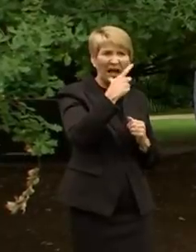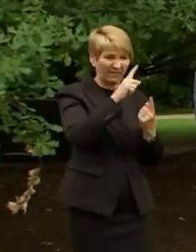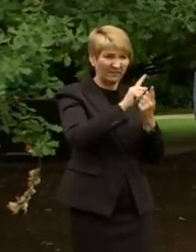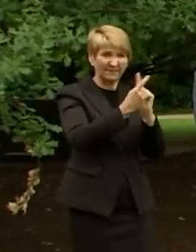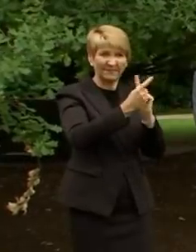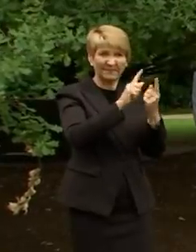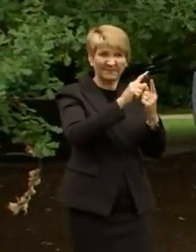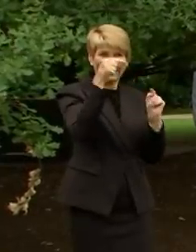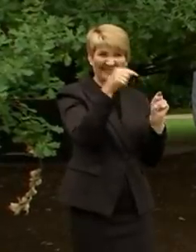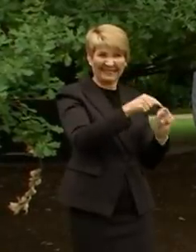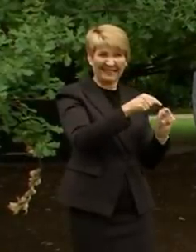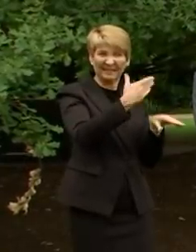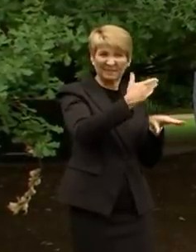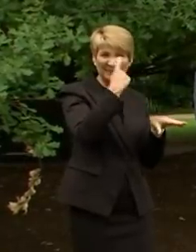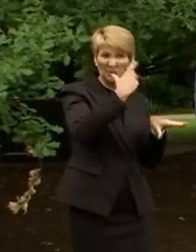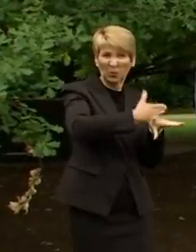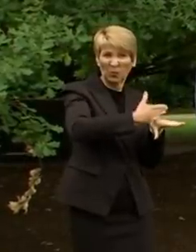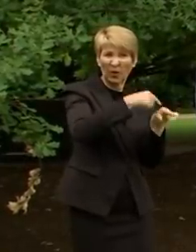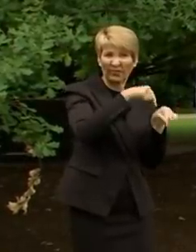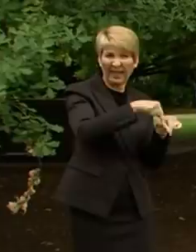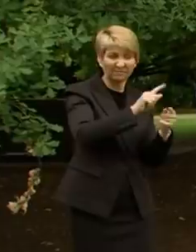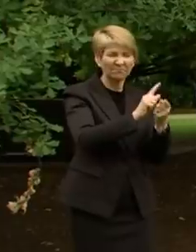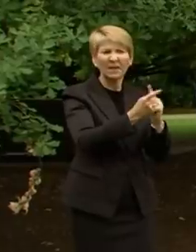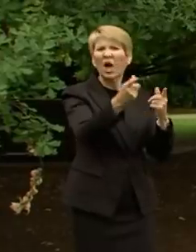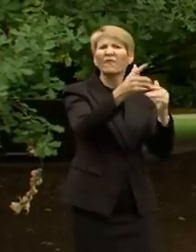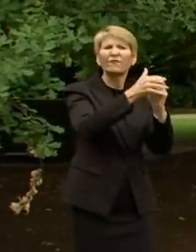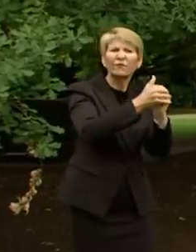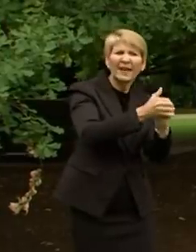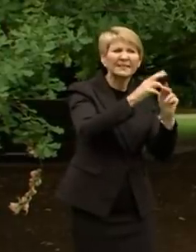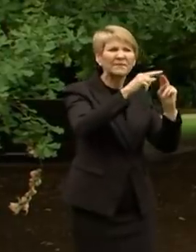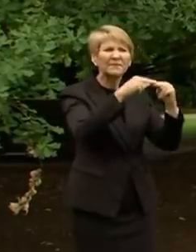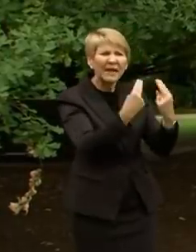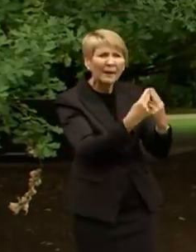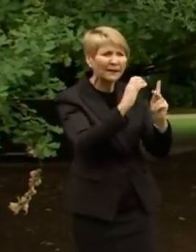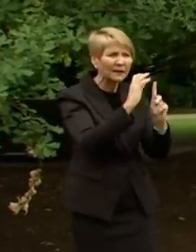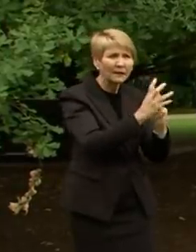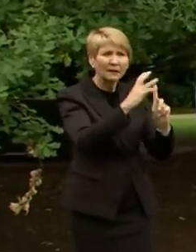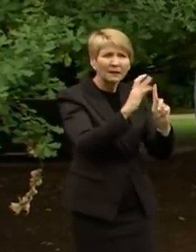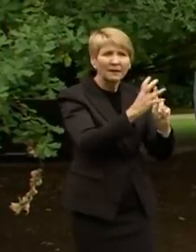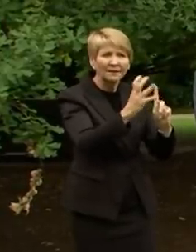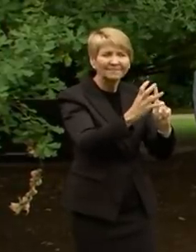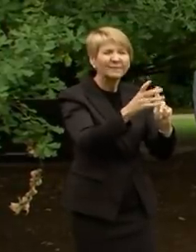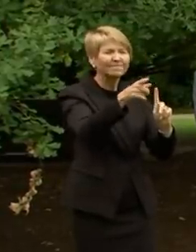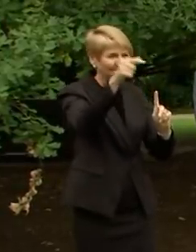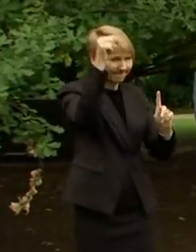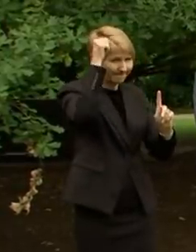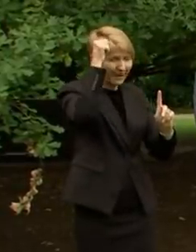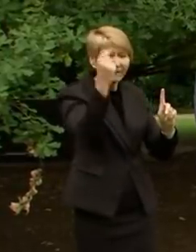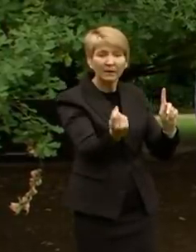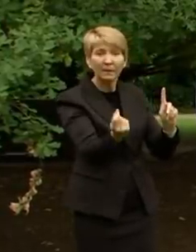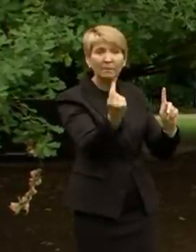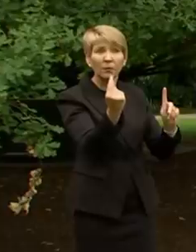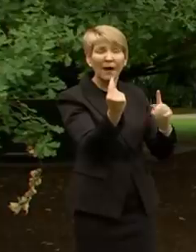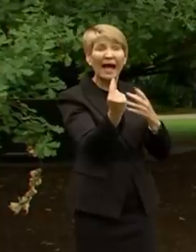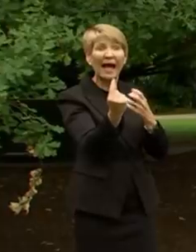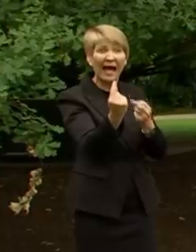the people who work in it. As you know, that number will keep on growing because as we find more and more people, more and more